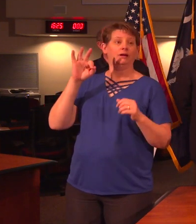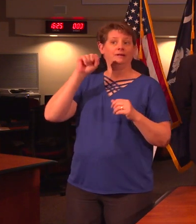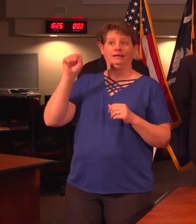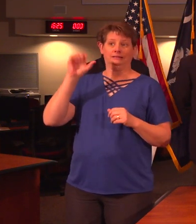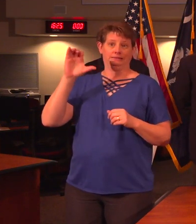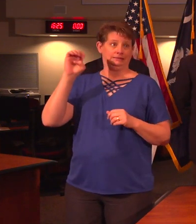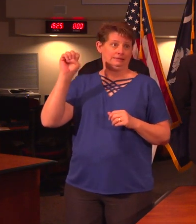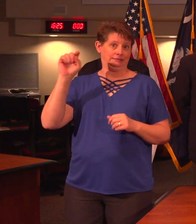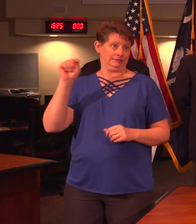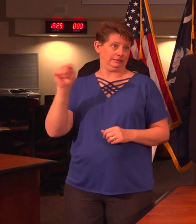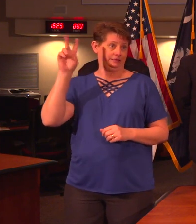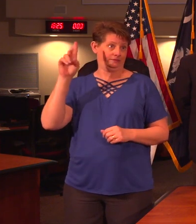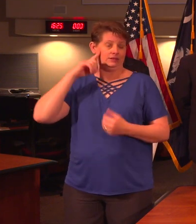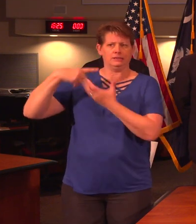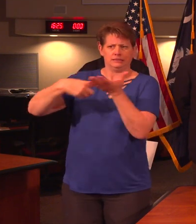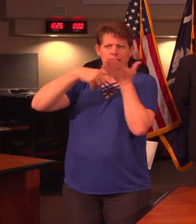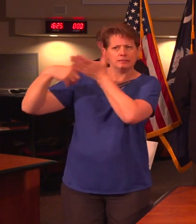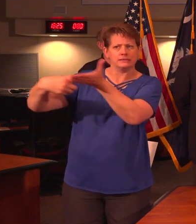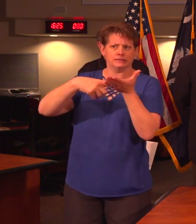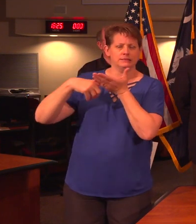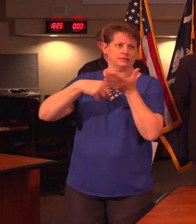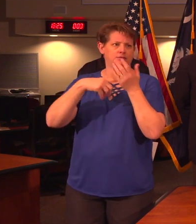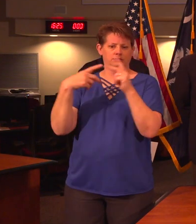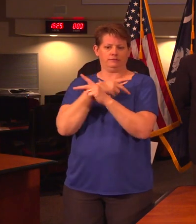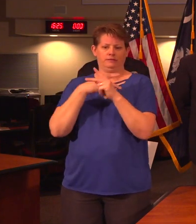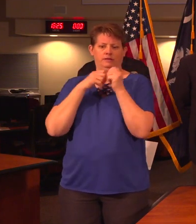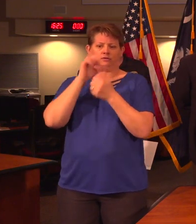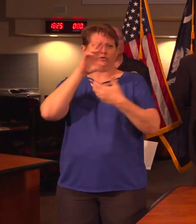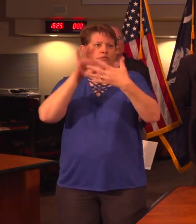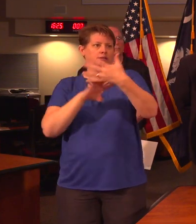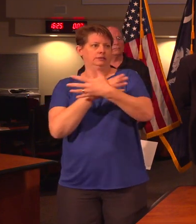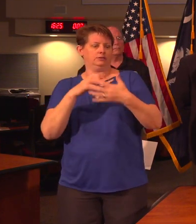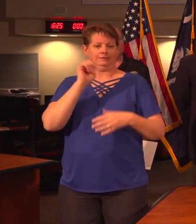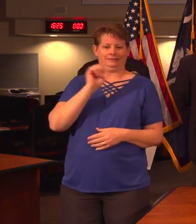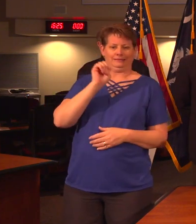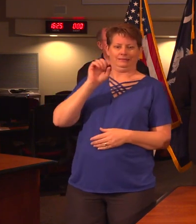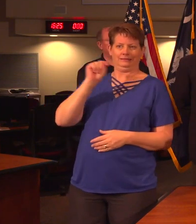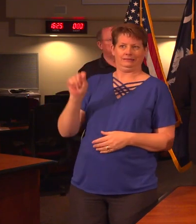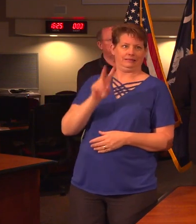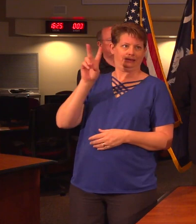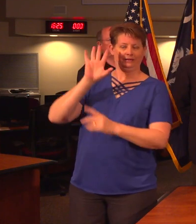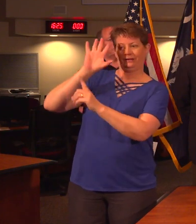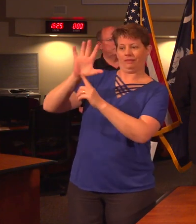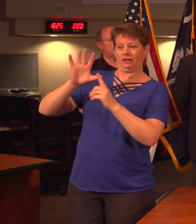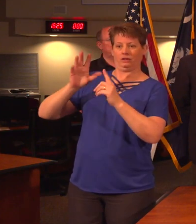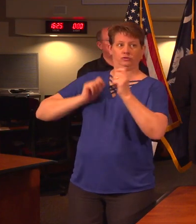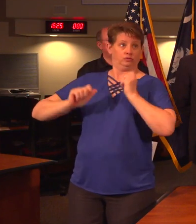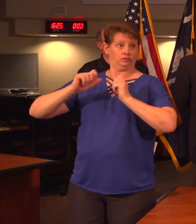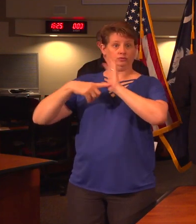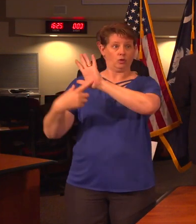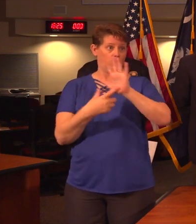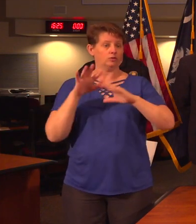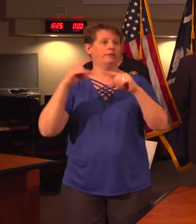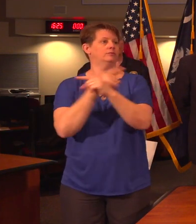His staff and our folks are working together to reschedule the ETV programming that is delivered on